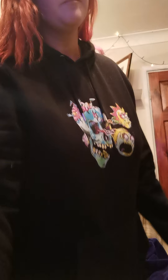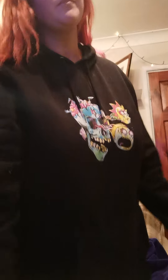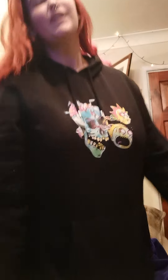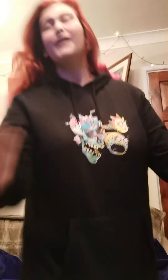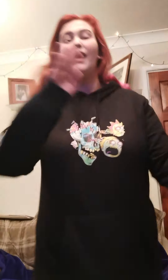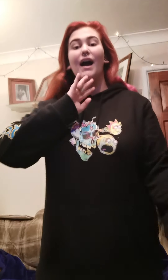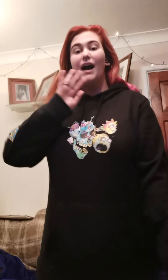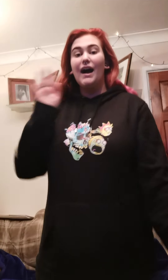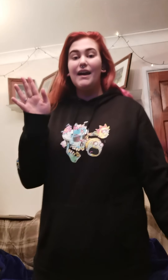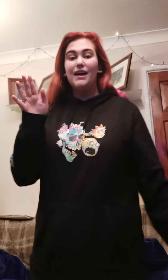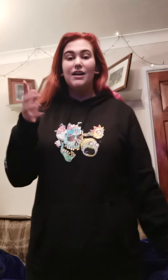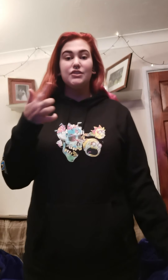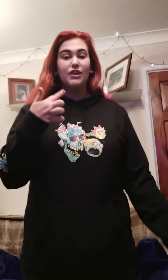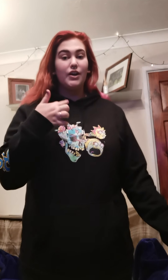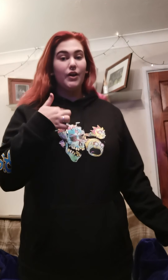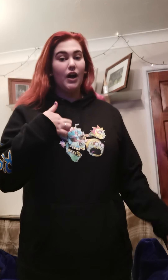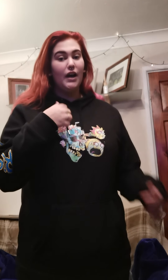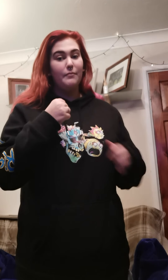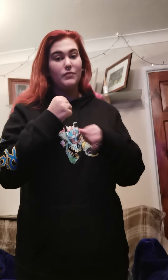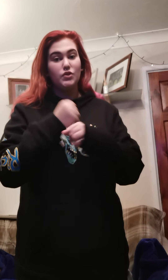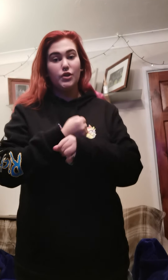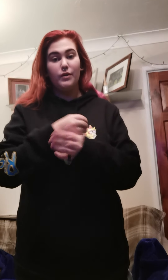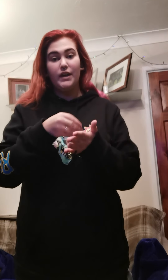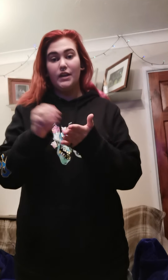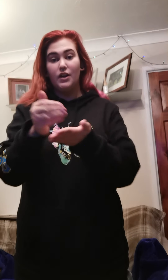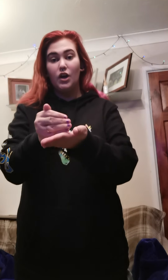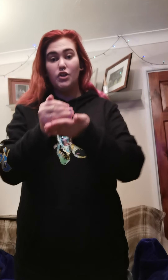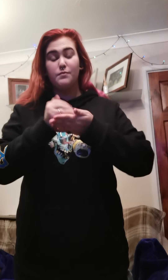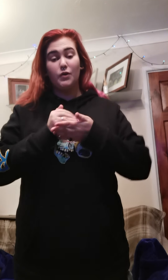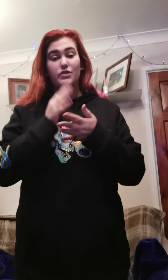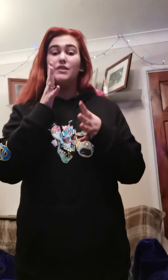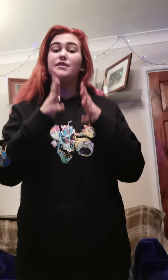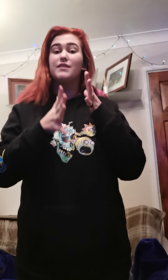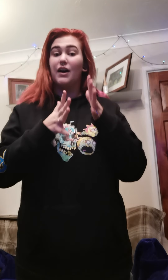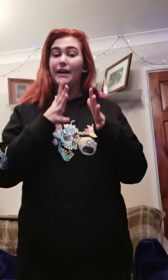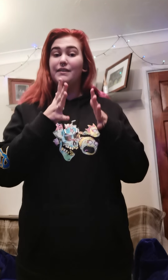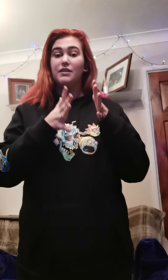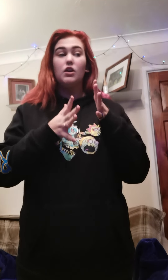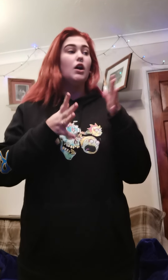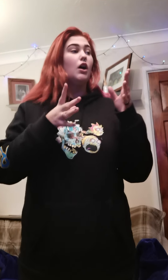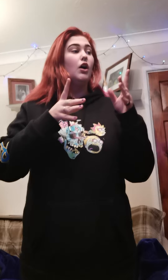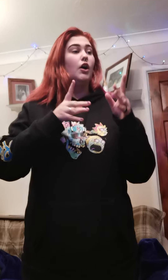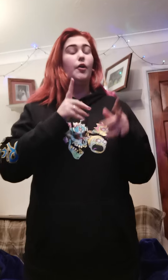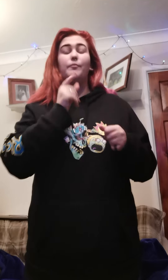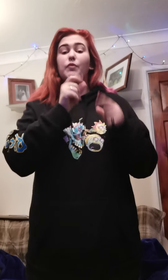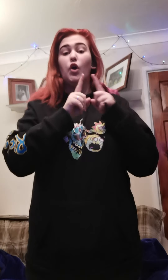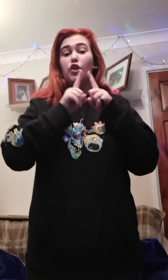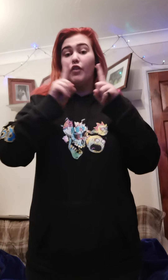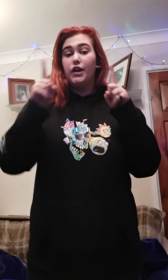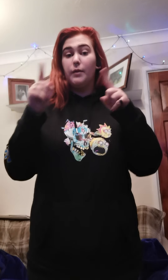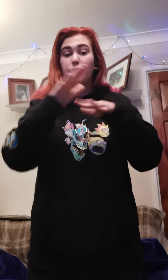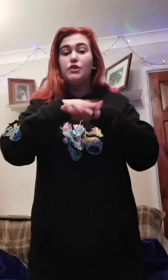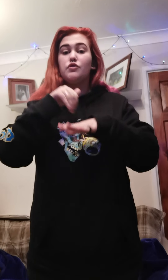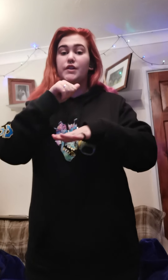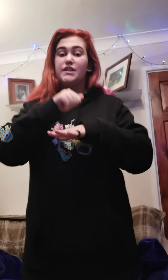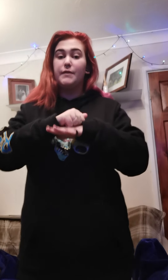Hiya, so I'm doing a sponsored sign on the run-up to Christmas.